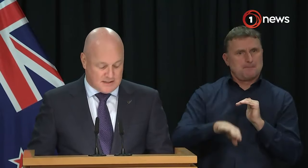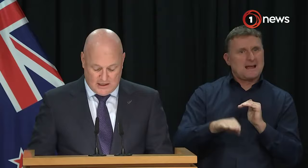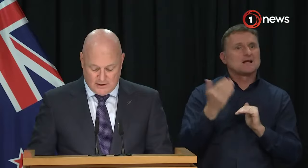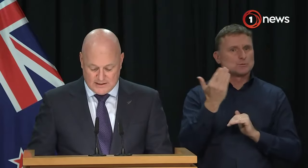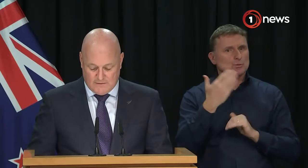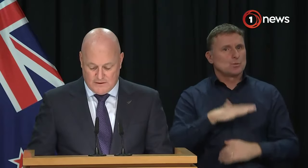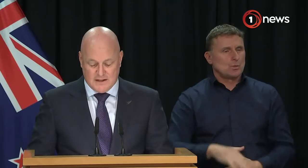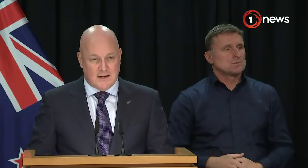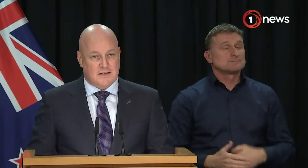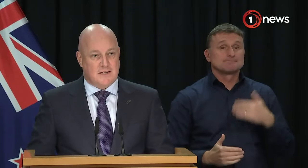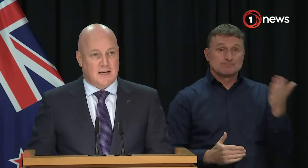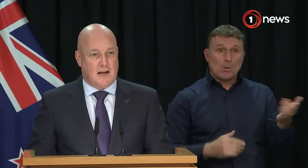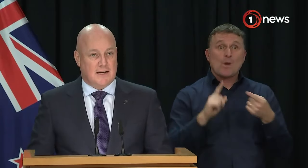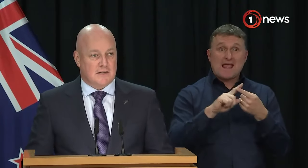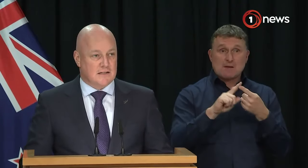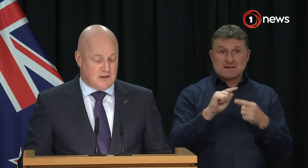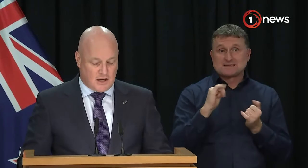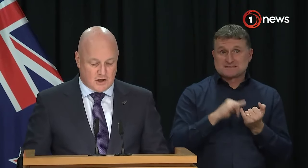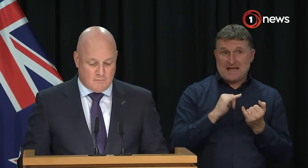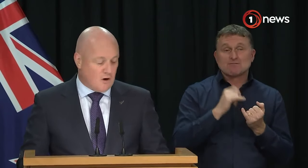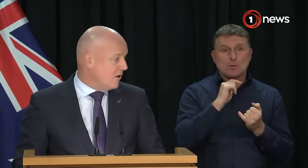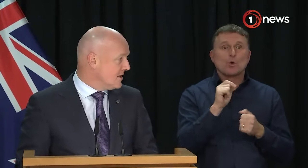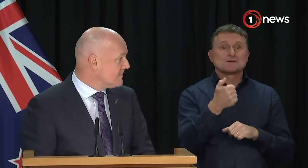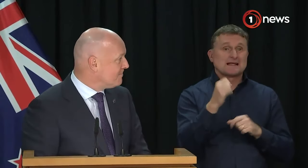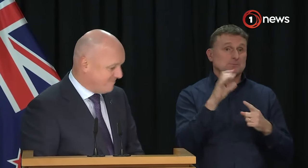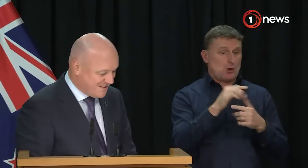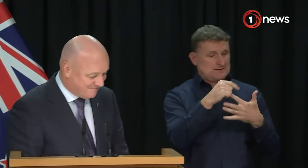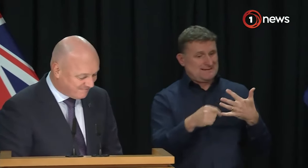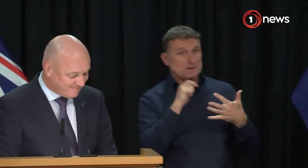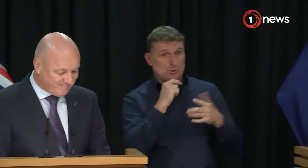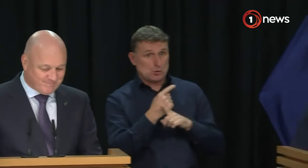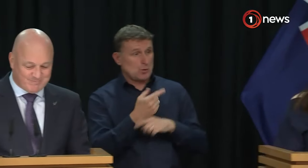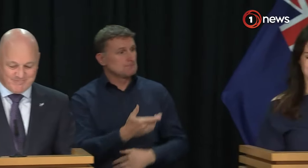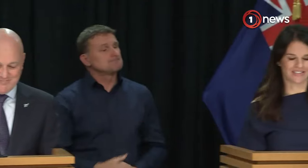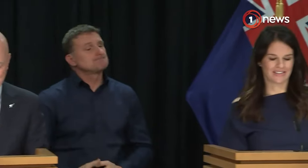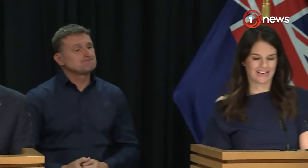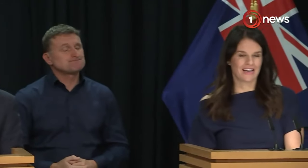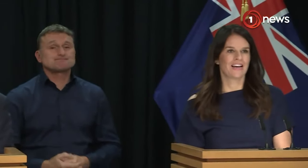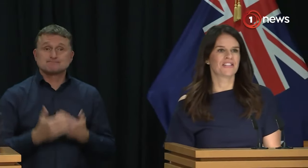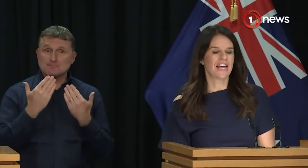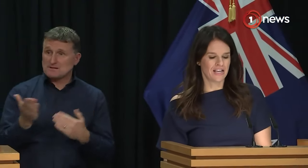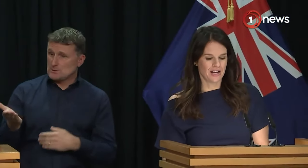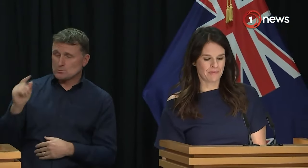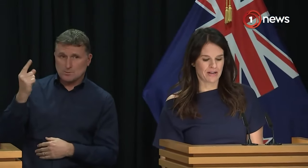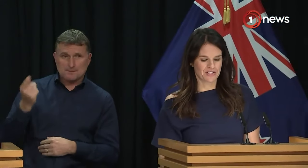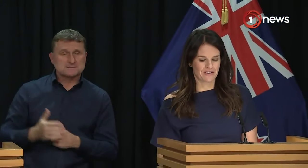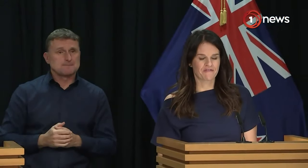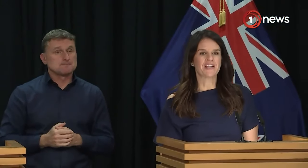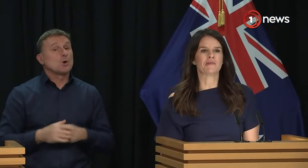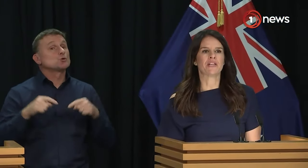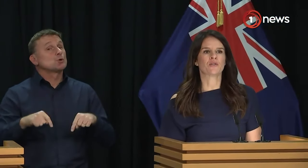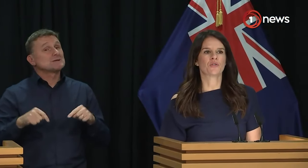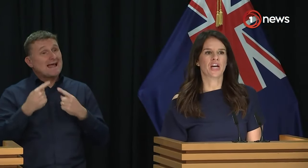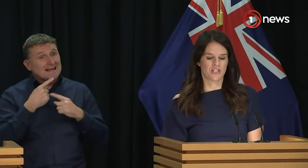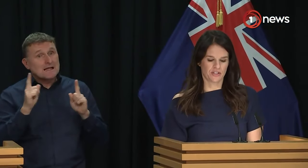education minister Erica Stanford to detail our six education priorities. Thank you Prime Minister. Today I'm announcing